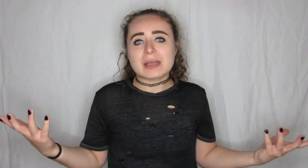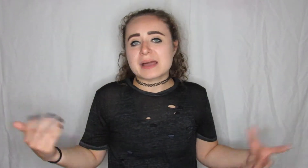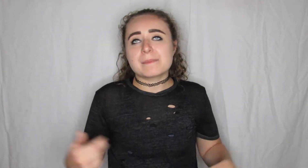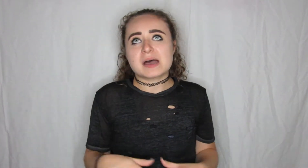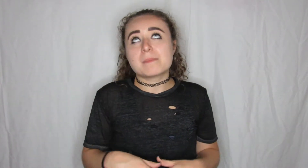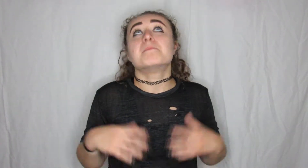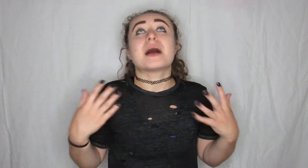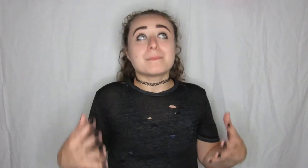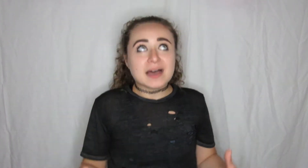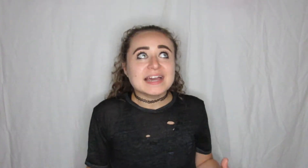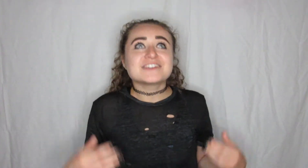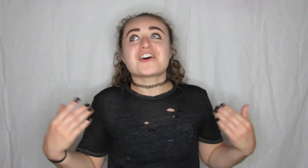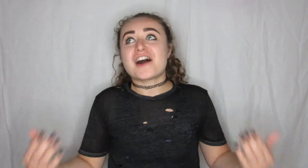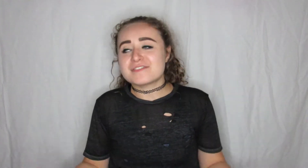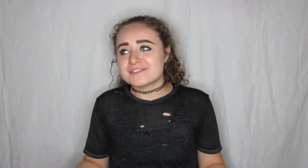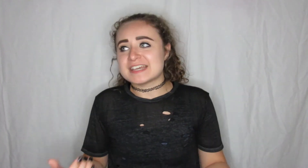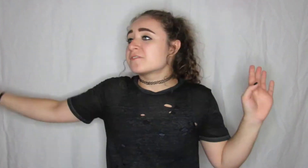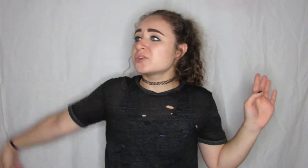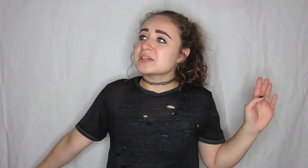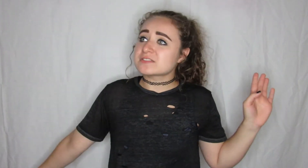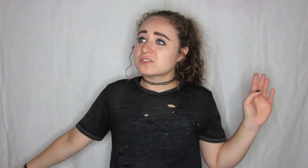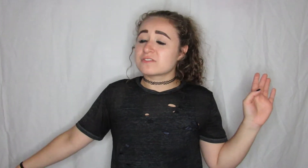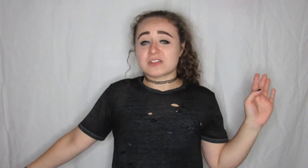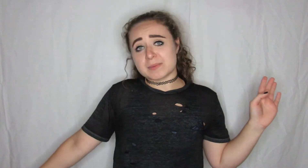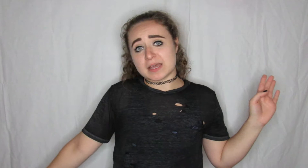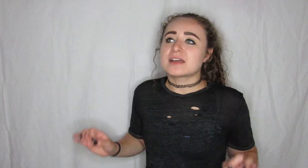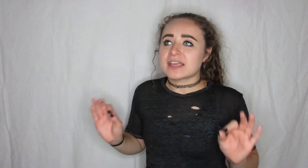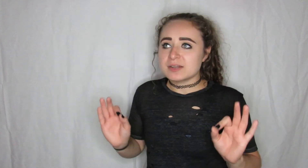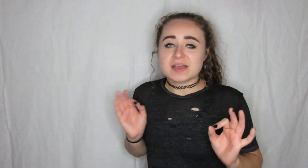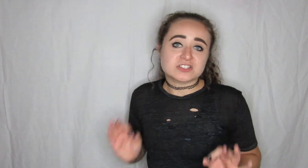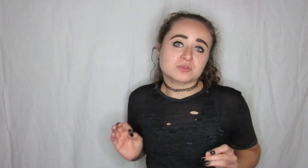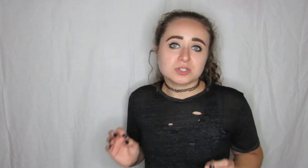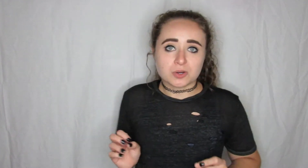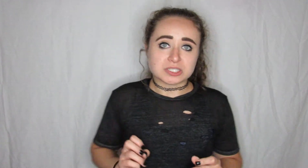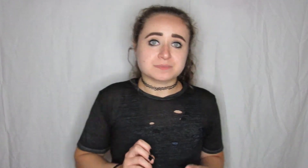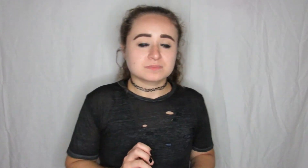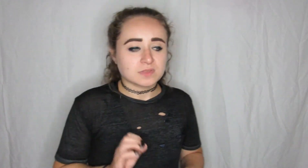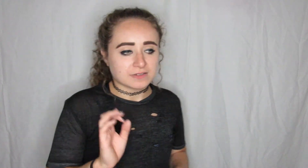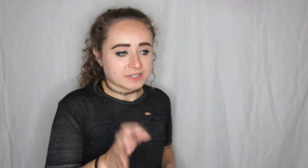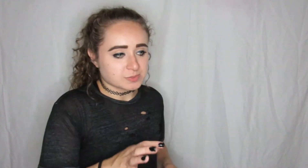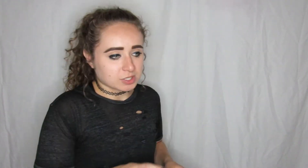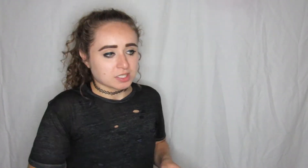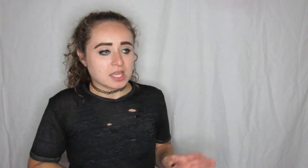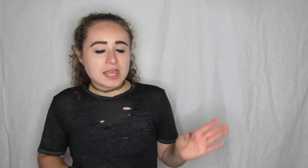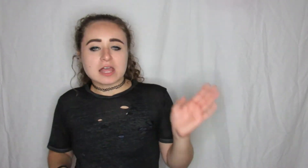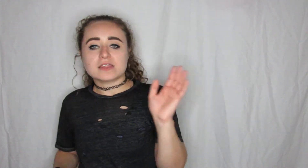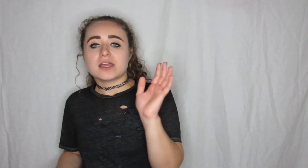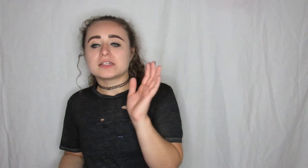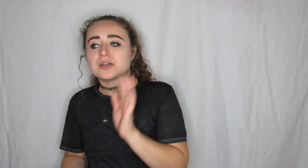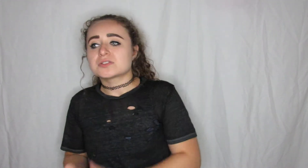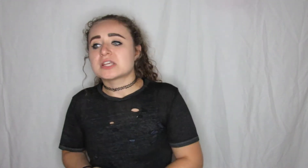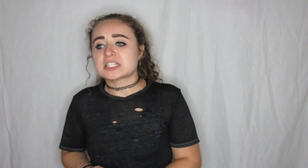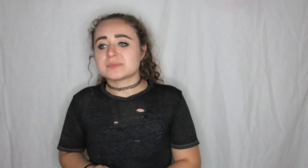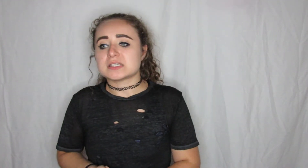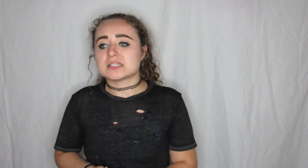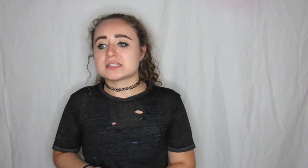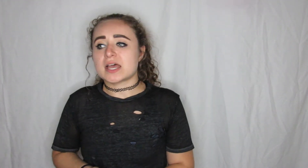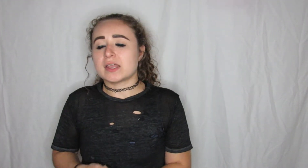my my mind off of it a few weeks fly by I get a message from Dakota on Facebook and then he also texts me he said